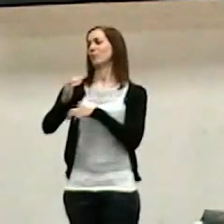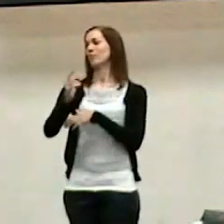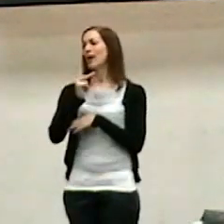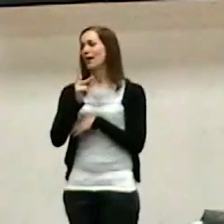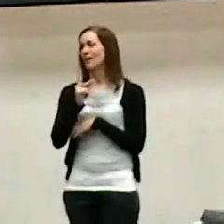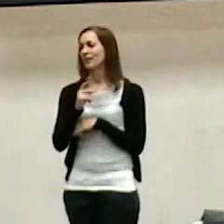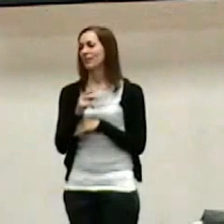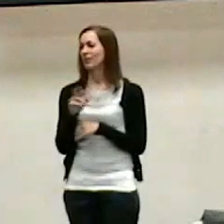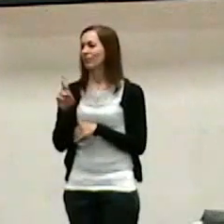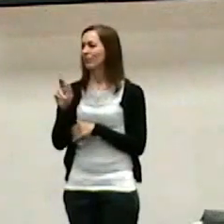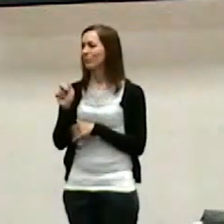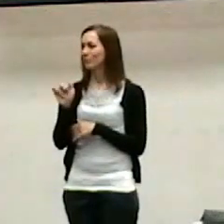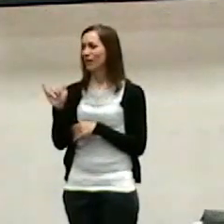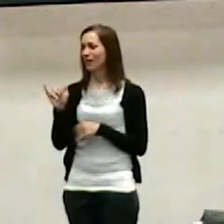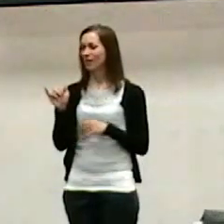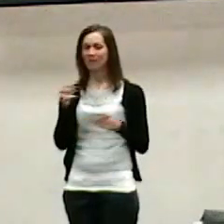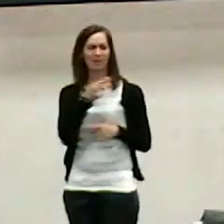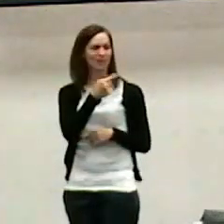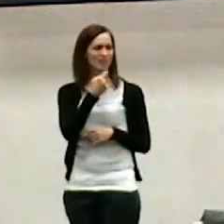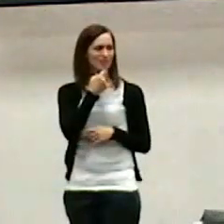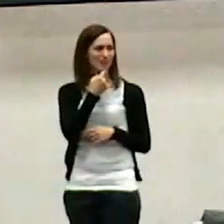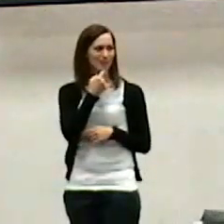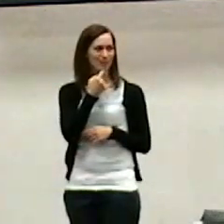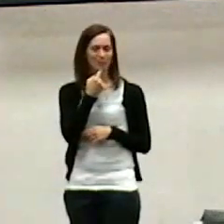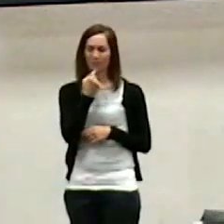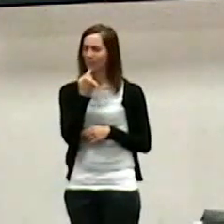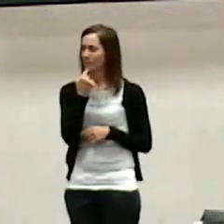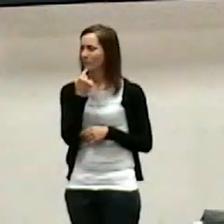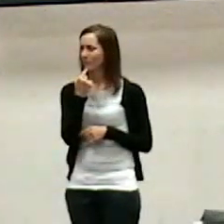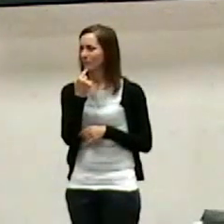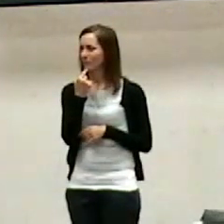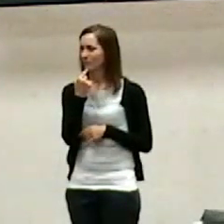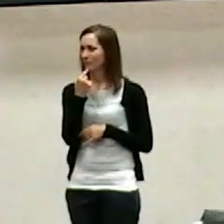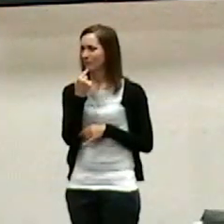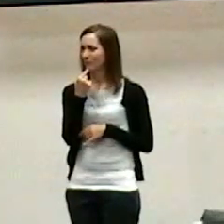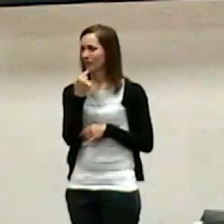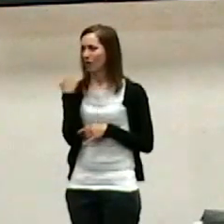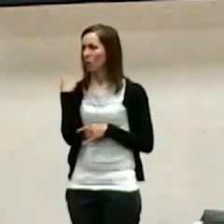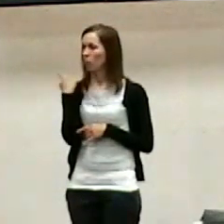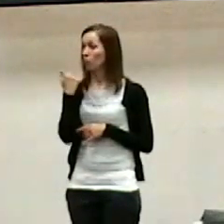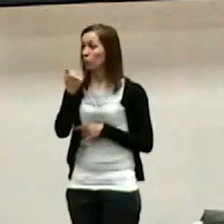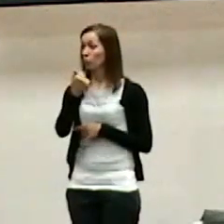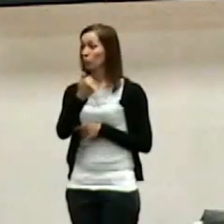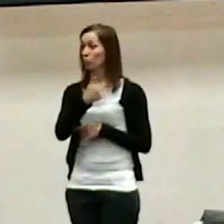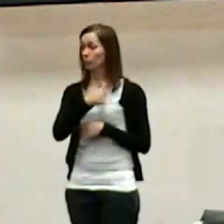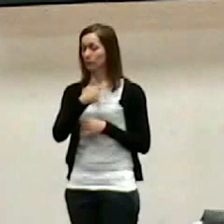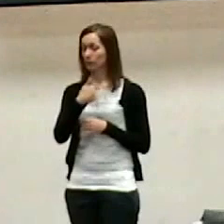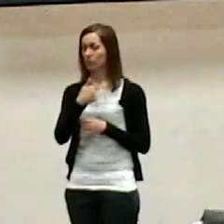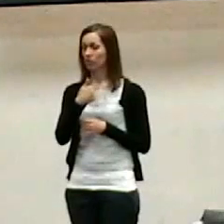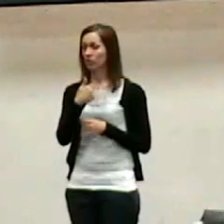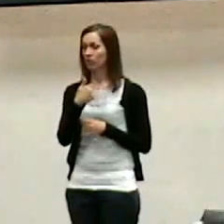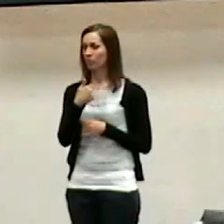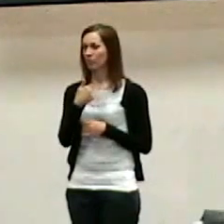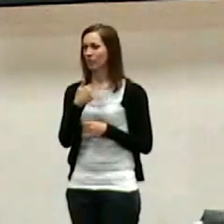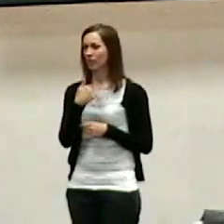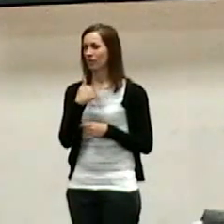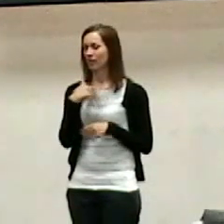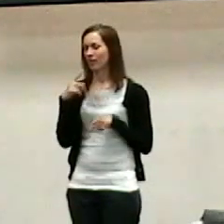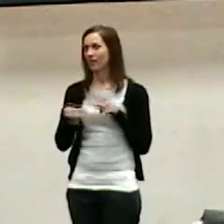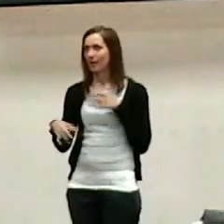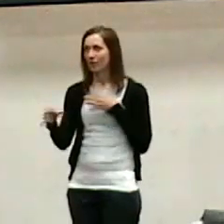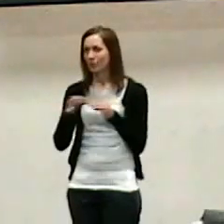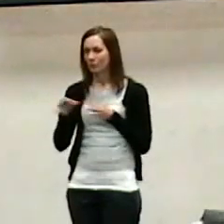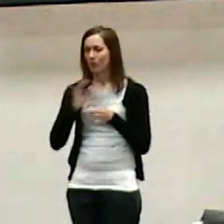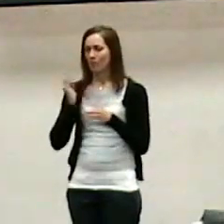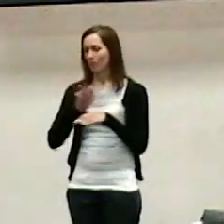Ray mentioned, and rightly so, that we are... I can't begin to describe our